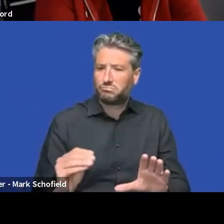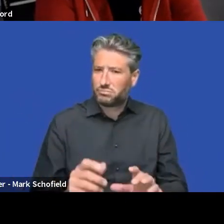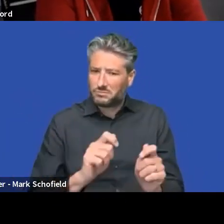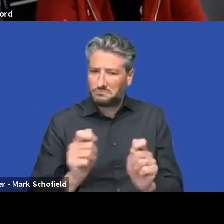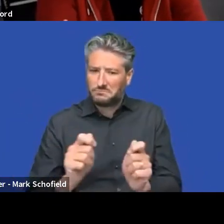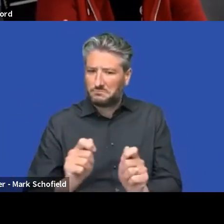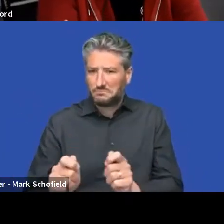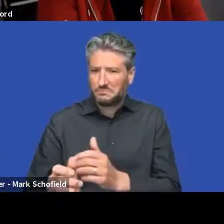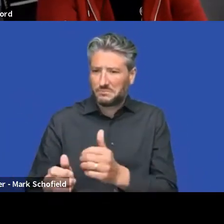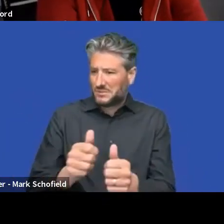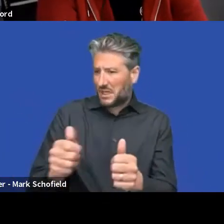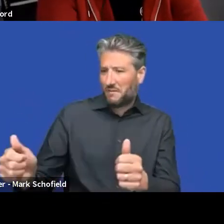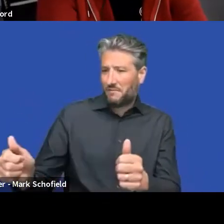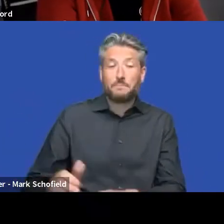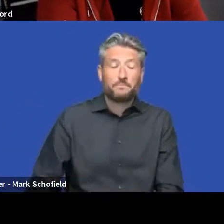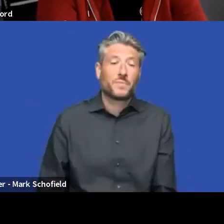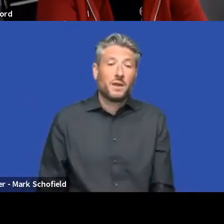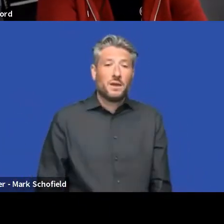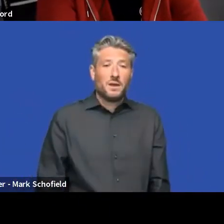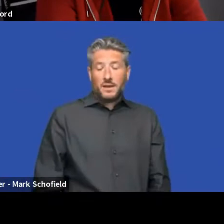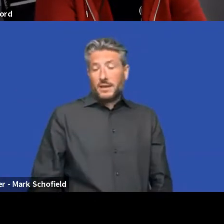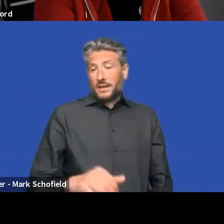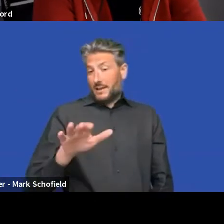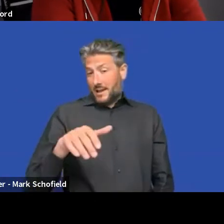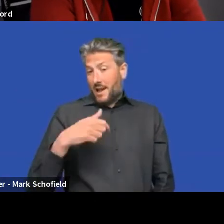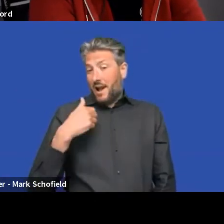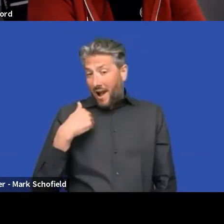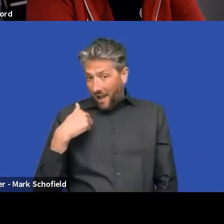Yeah, I know I've abused those APIs in the past.